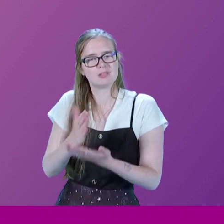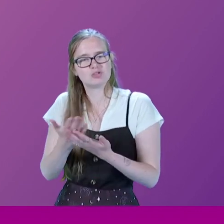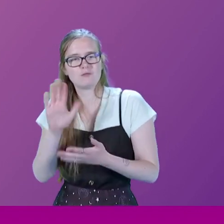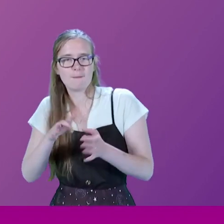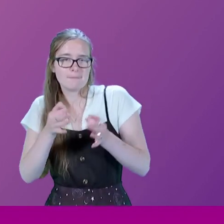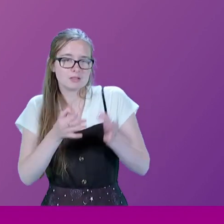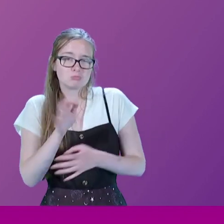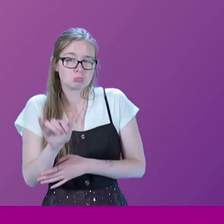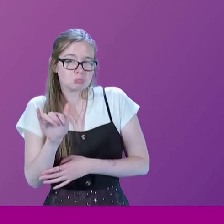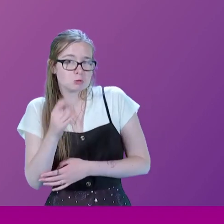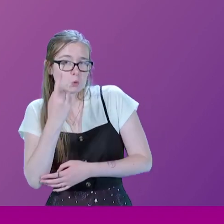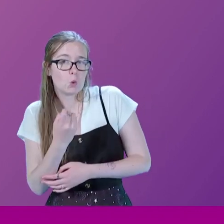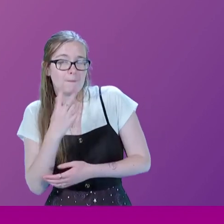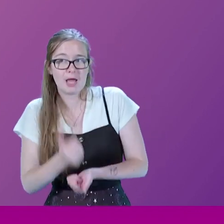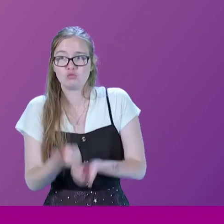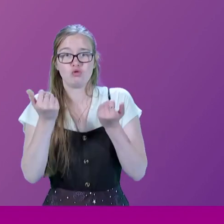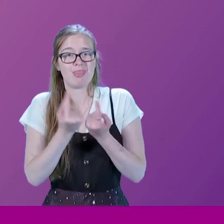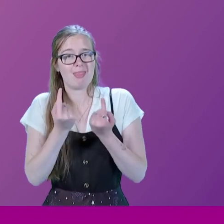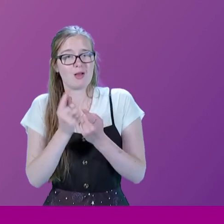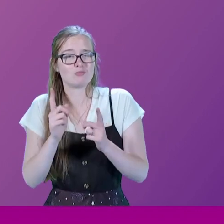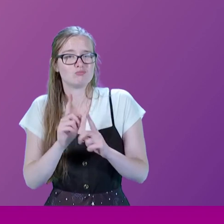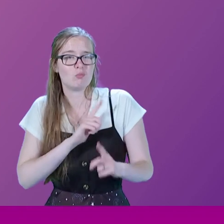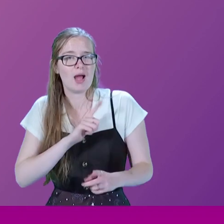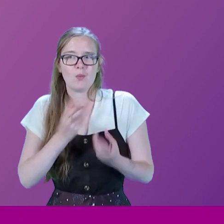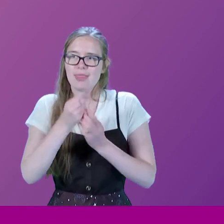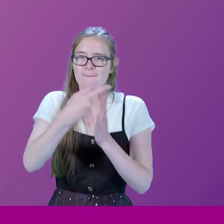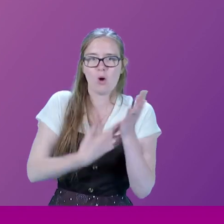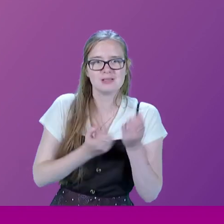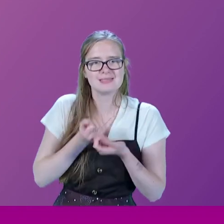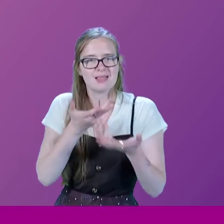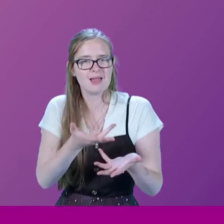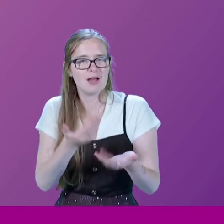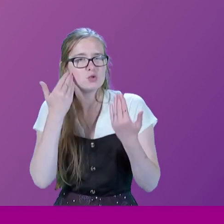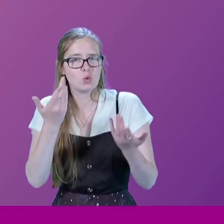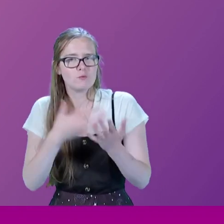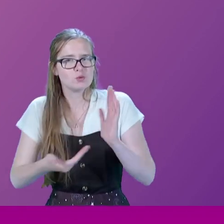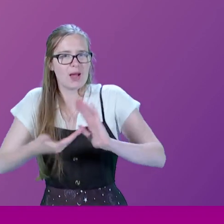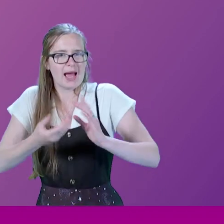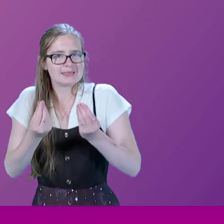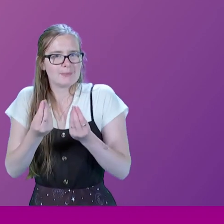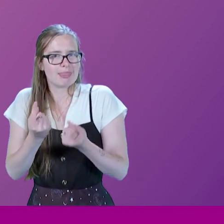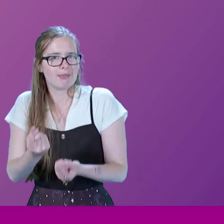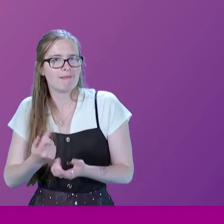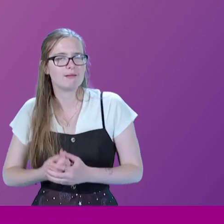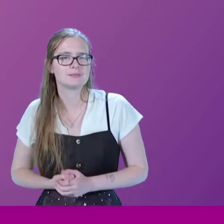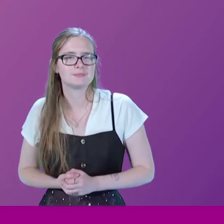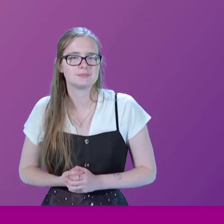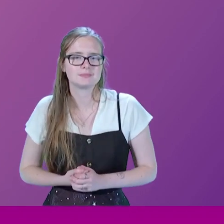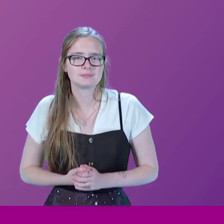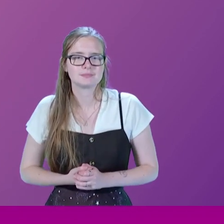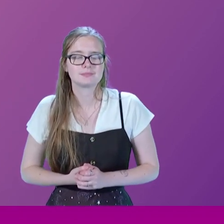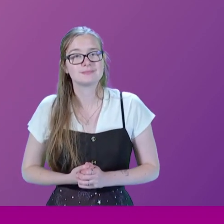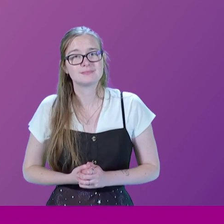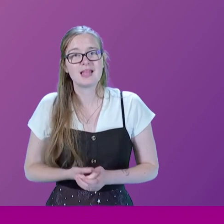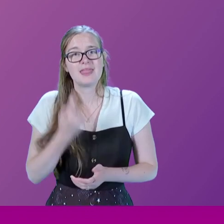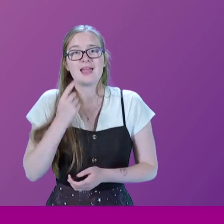politicians might indeed be a good thing in terms of policy delivery. I don't know if you've got any thoughts. Perhaps